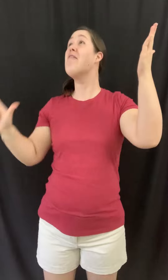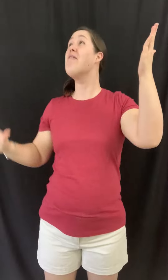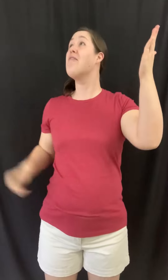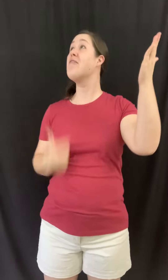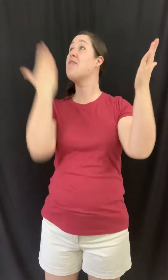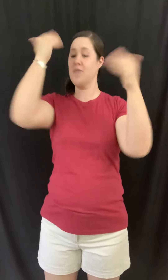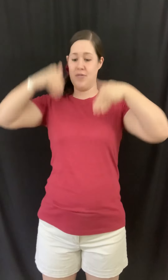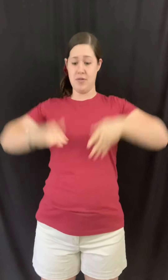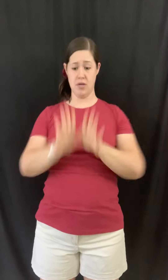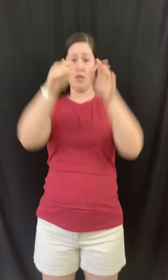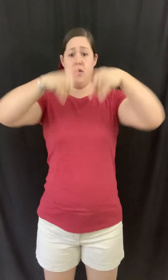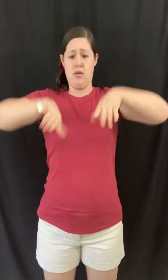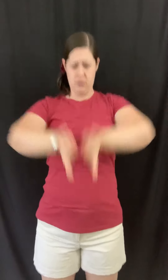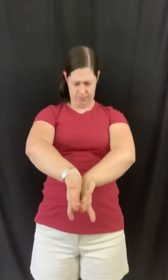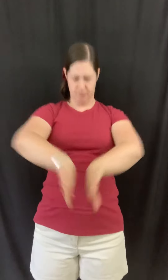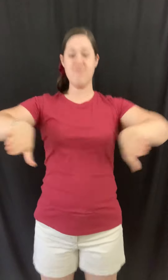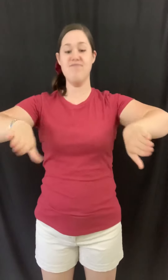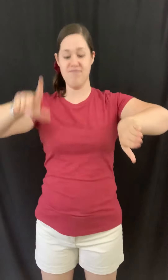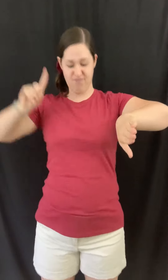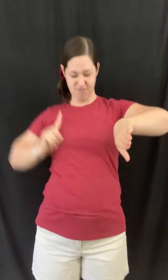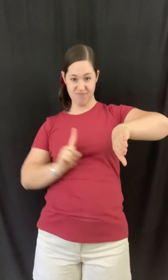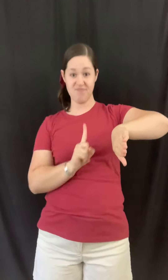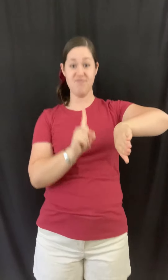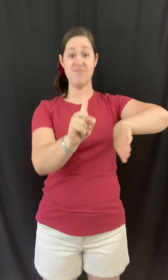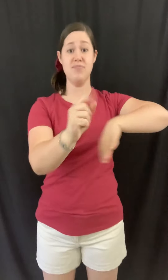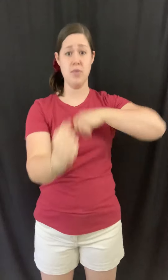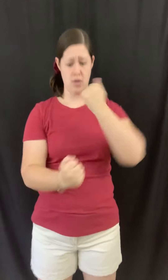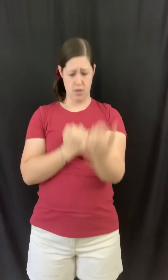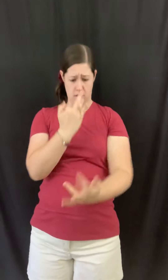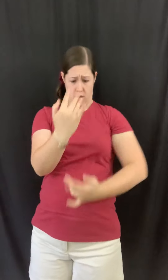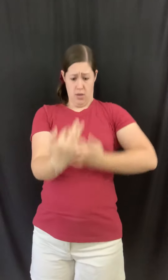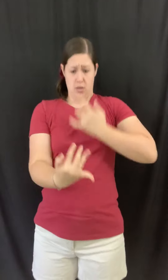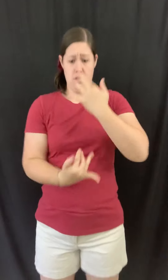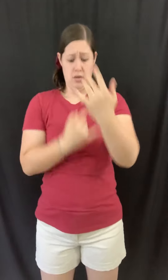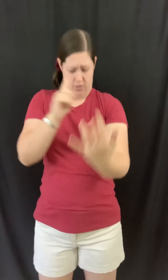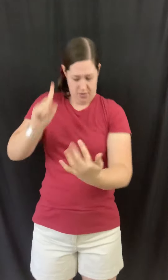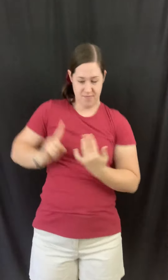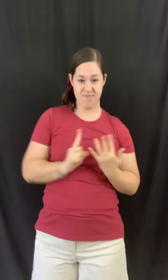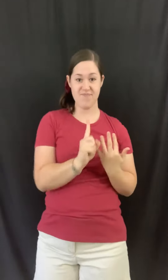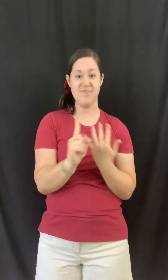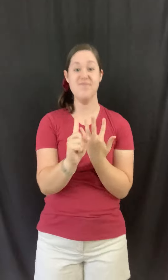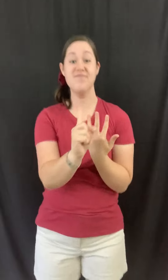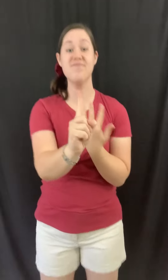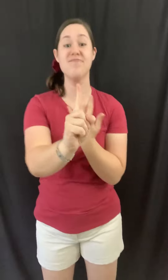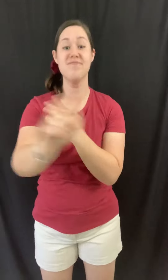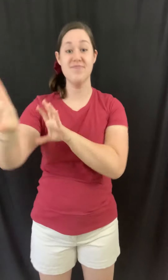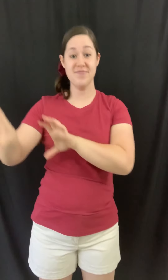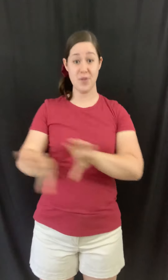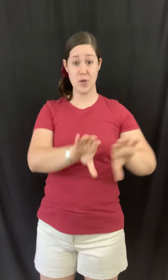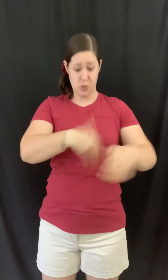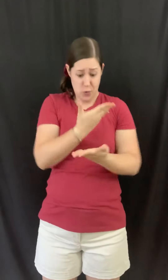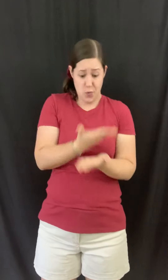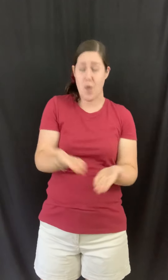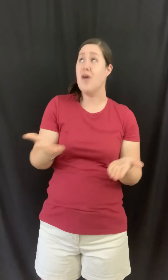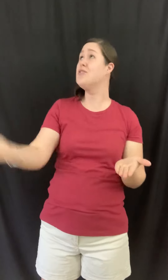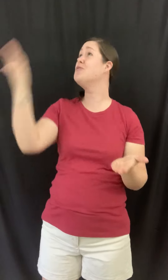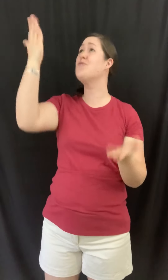Make way through the fire Walk me through the fire Do what you